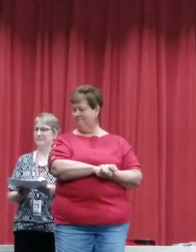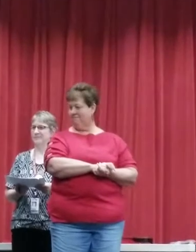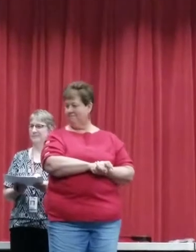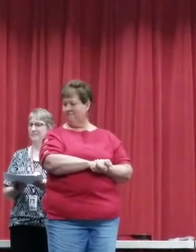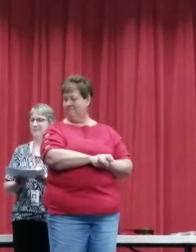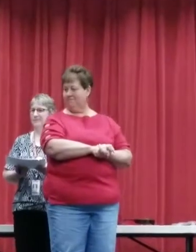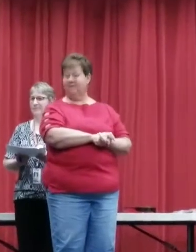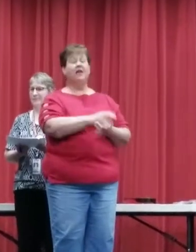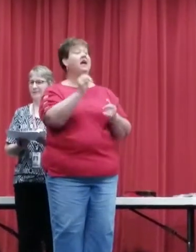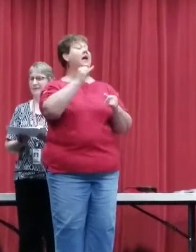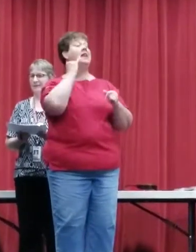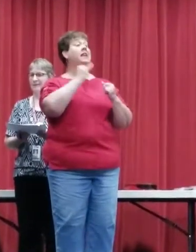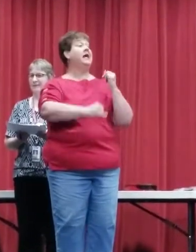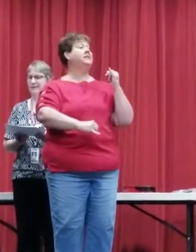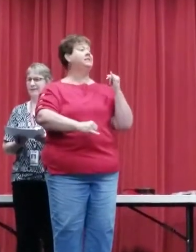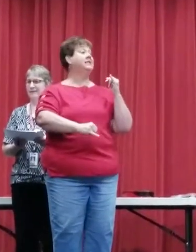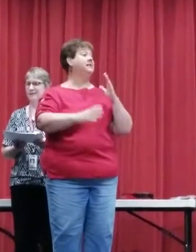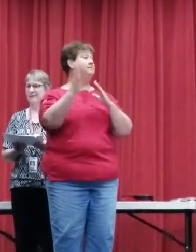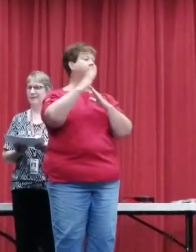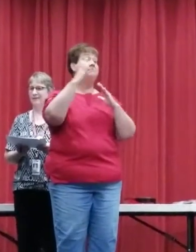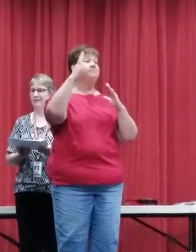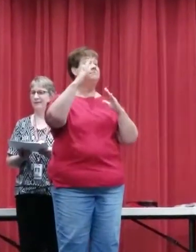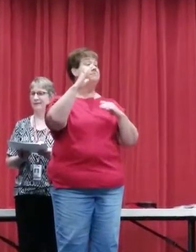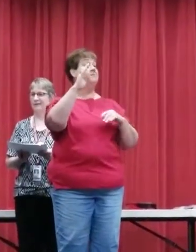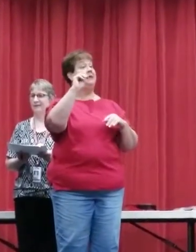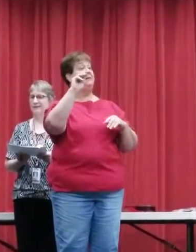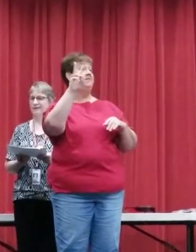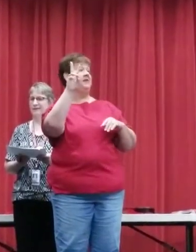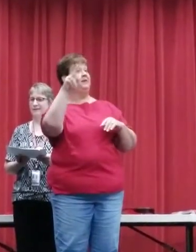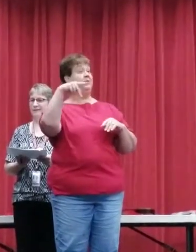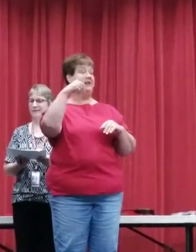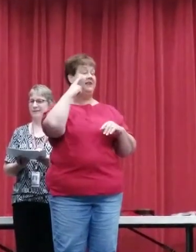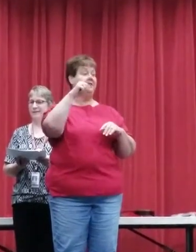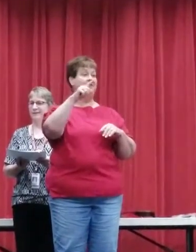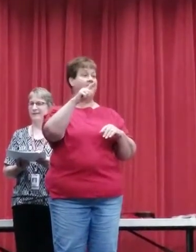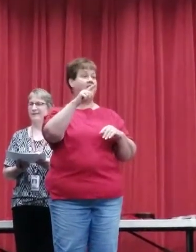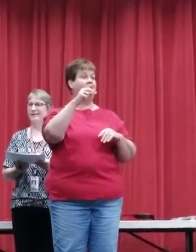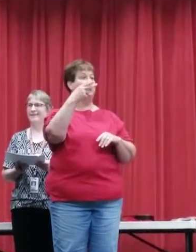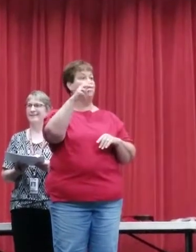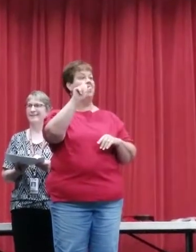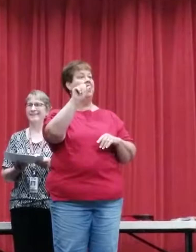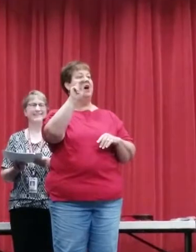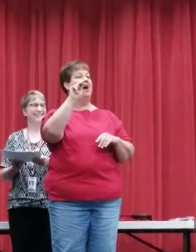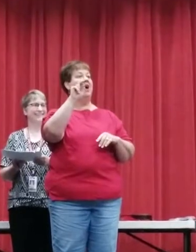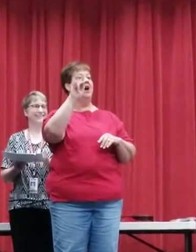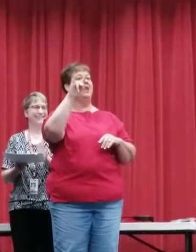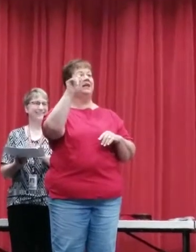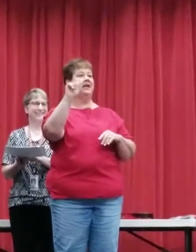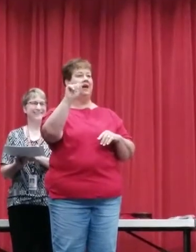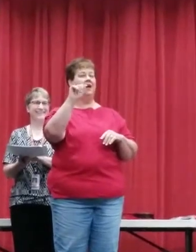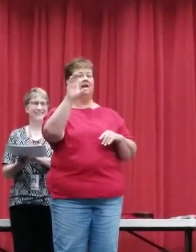Okay, lastly, the English MVP goes to Annika Carlson.